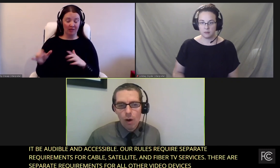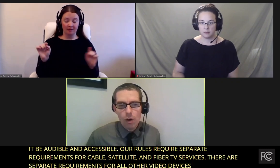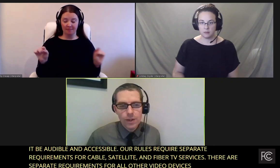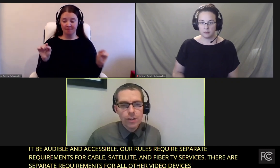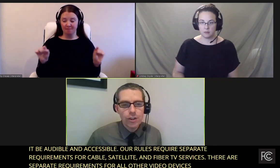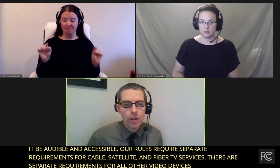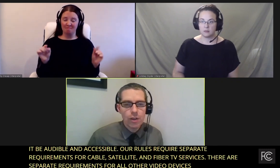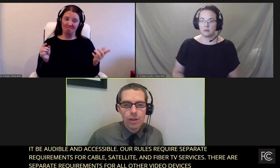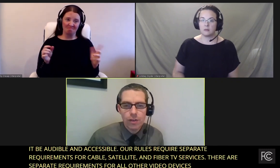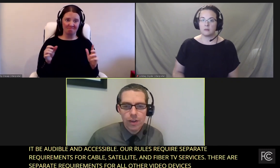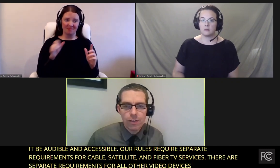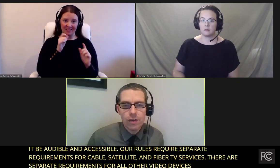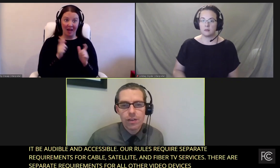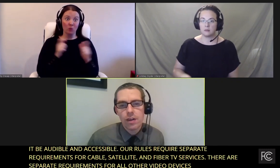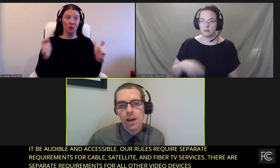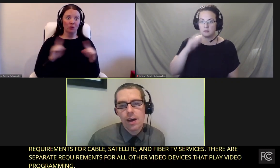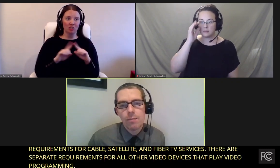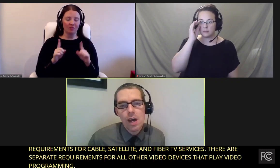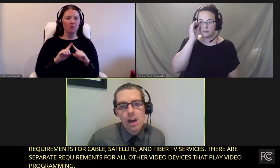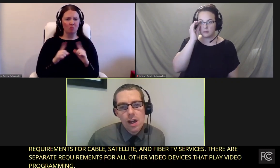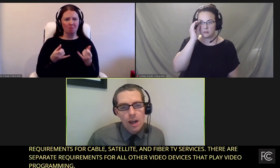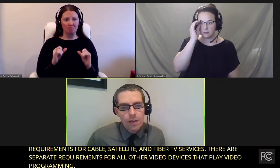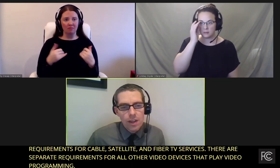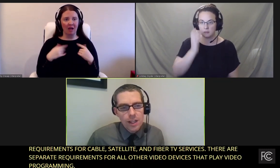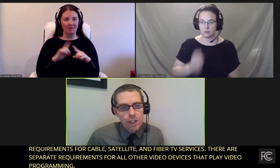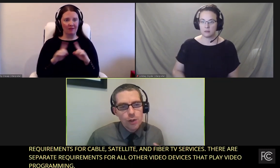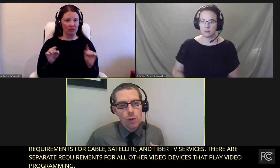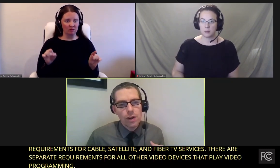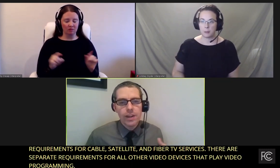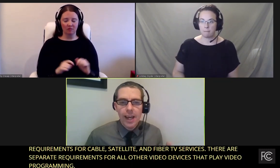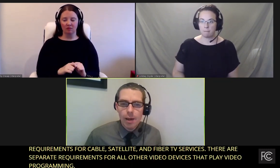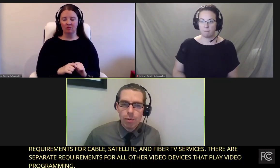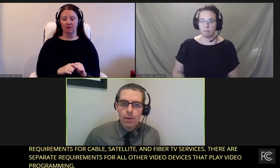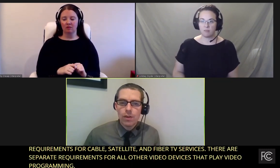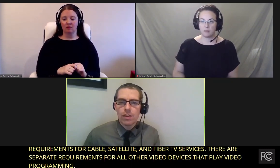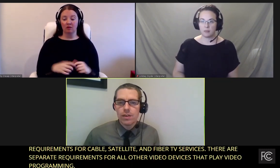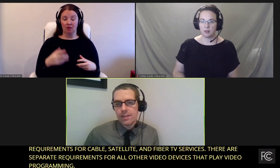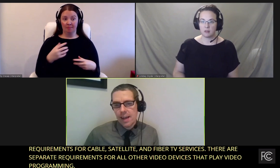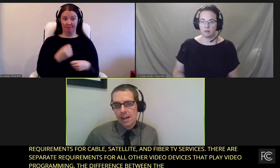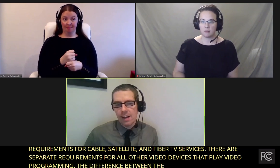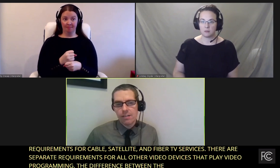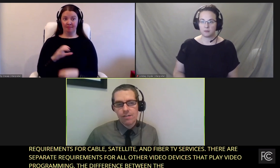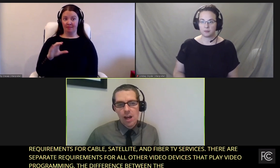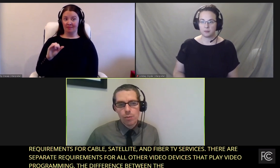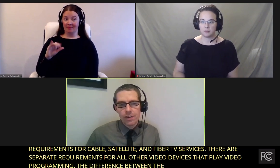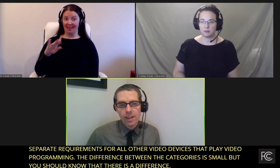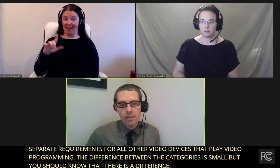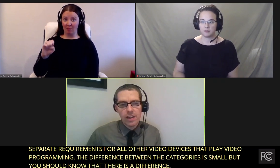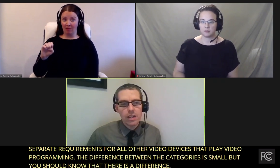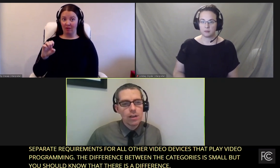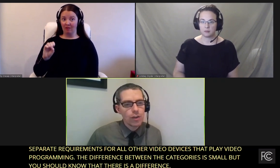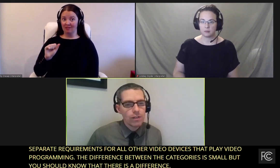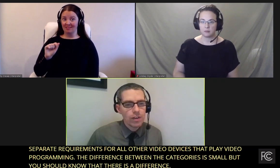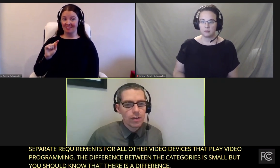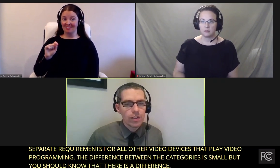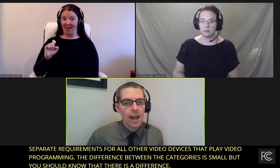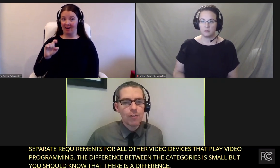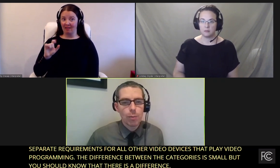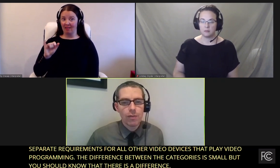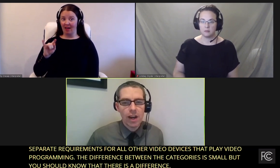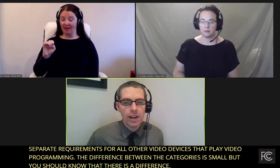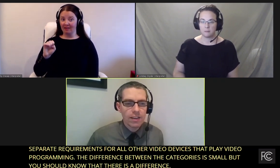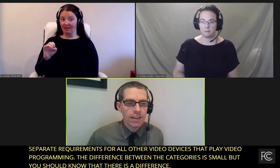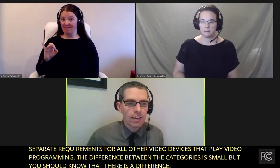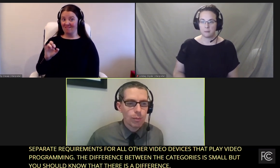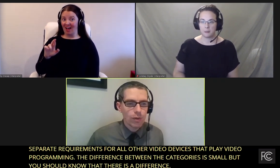know, small, but you should know that there's a difference. In short, cable, satellite, and fiber TV services